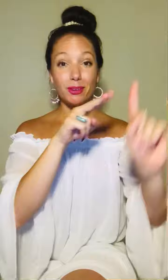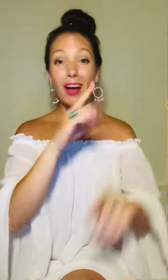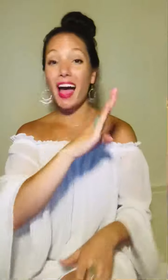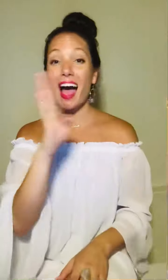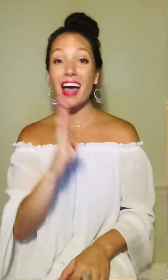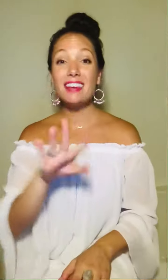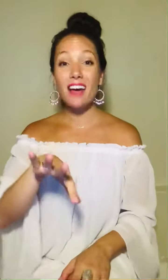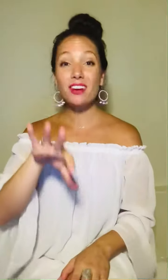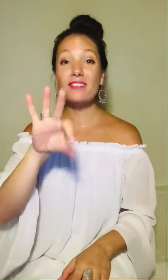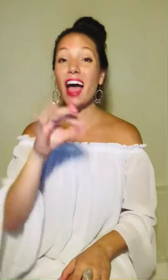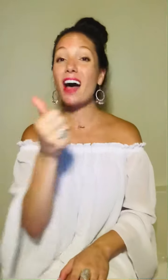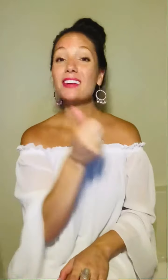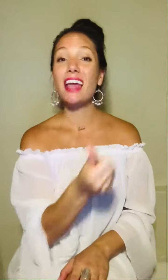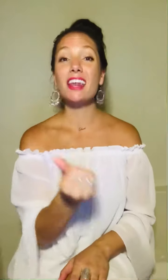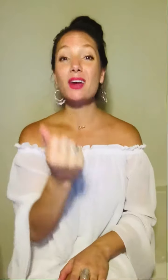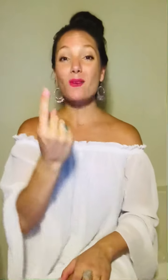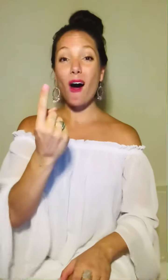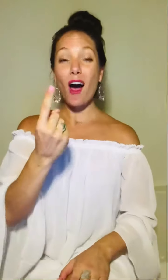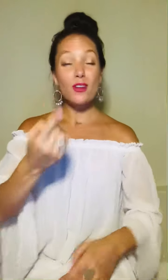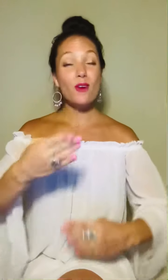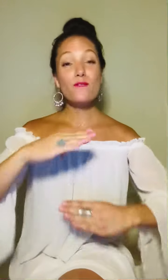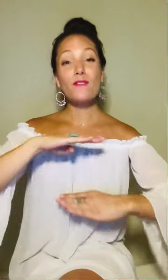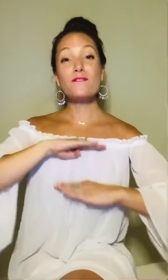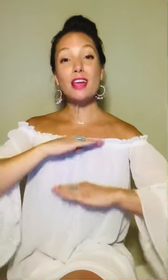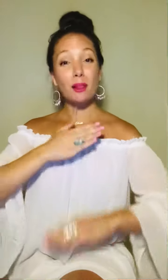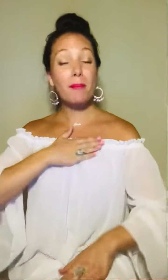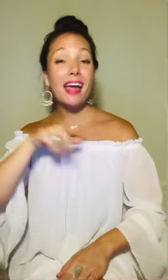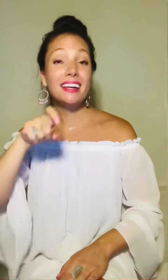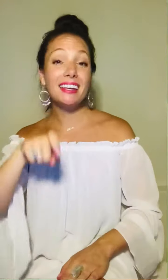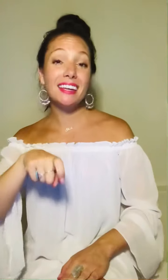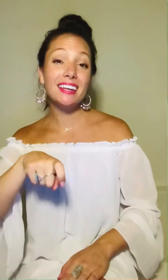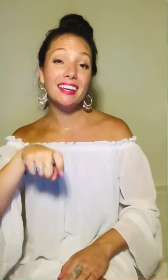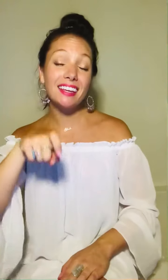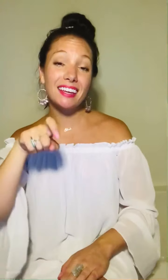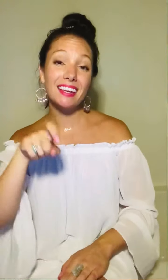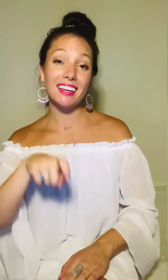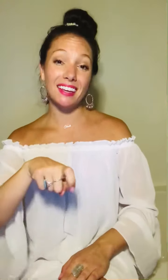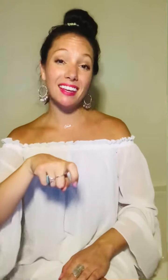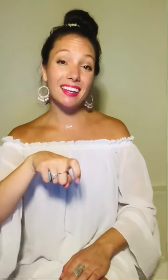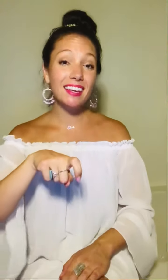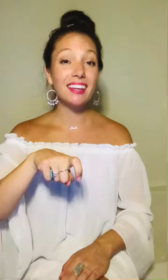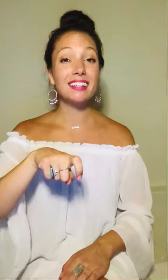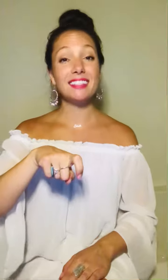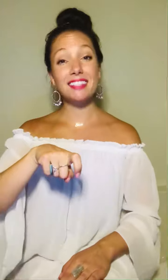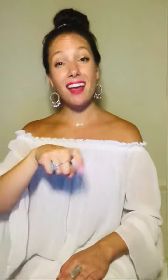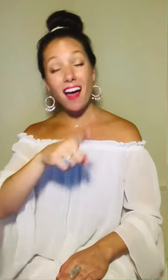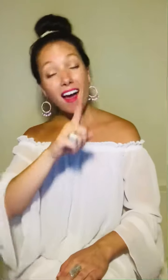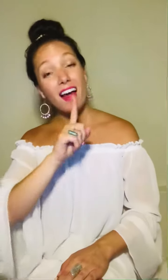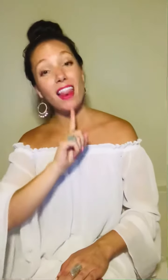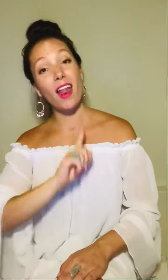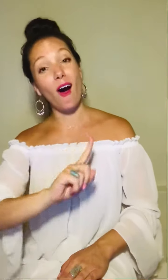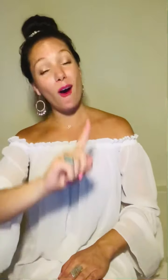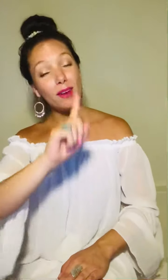I never found anyone who fulfilled my needs A lonely